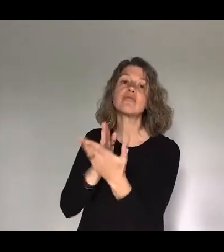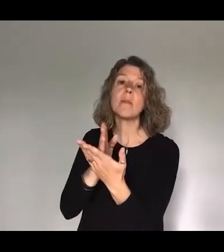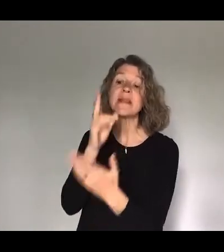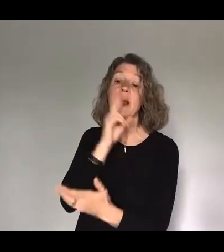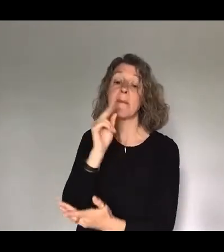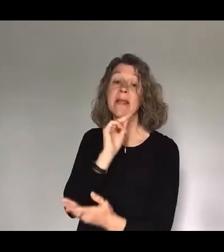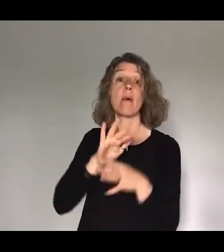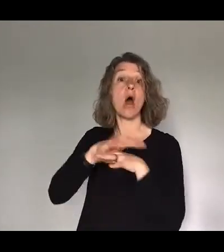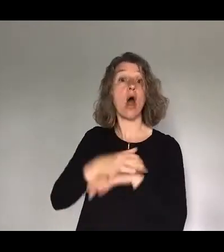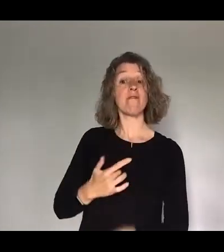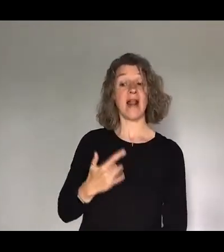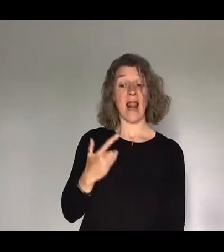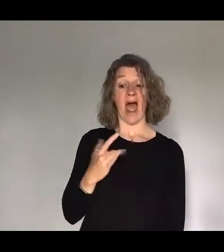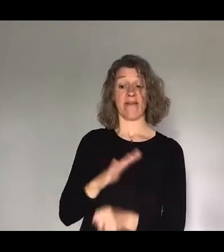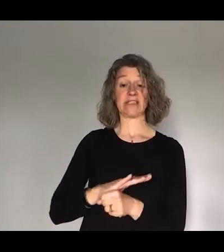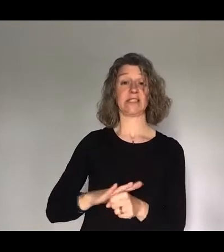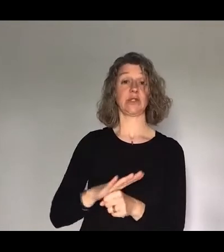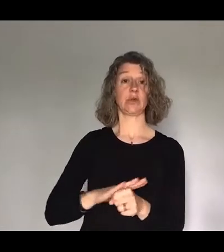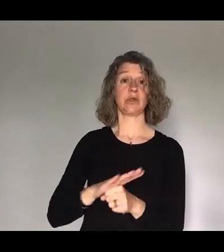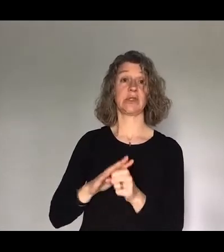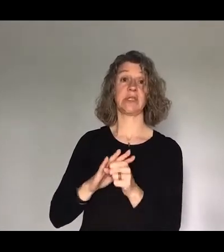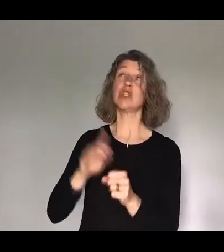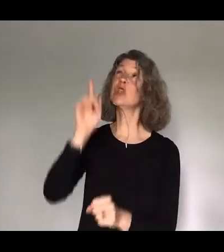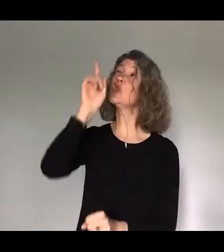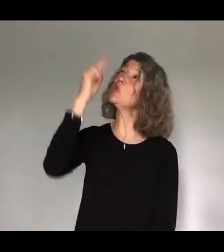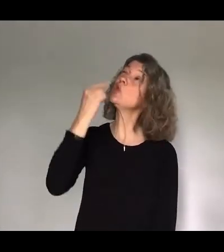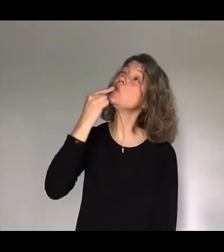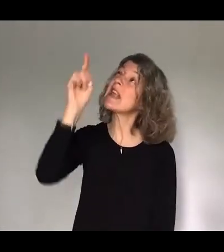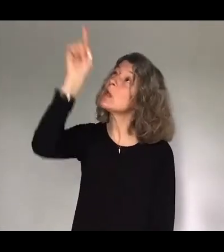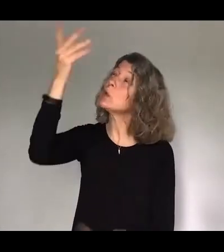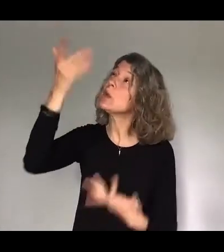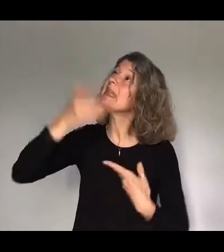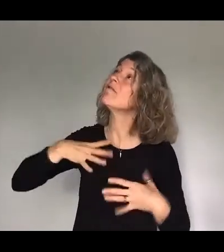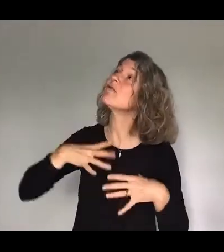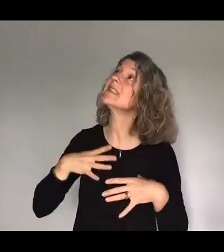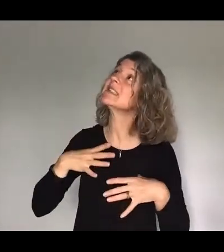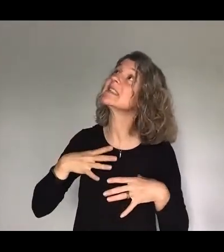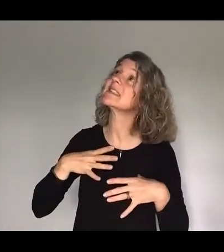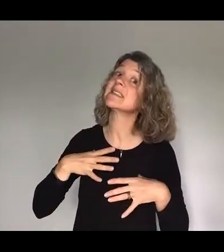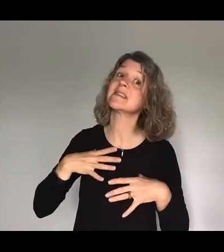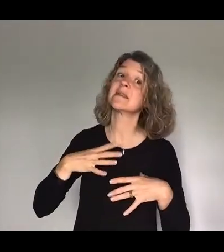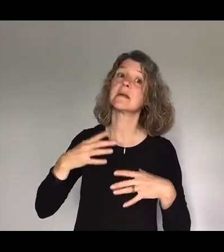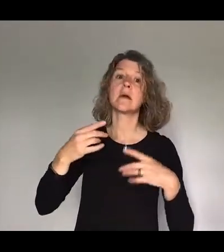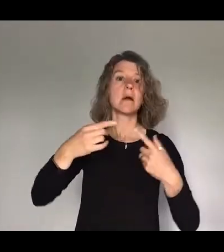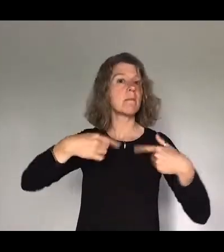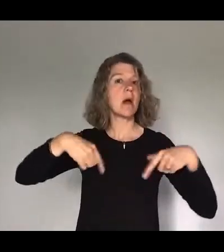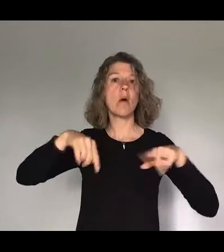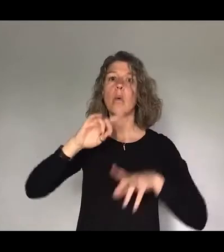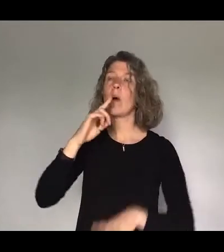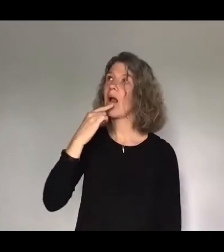life and your circumstances God you said you would give me rest but we can't call upon the promises of God if we